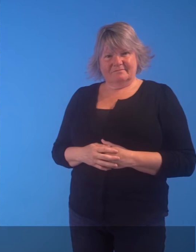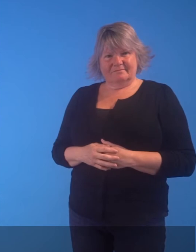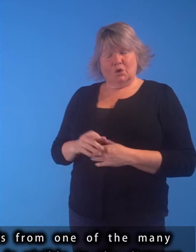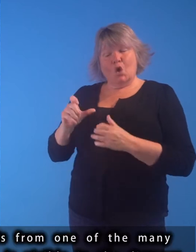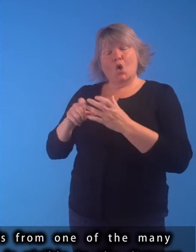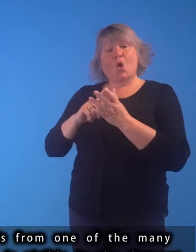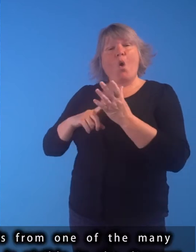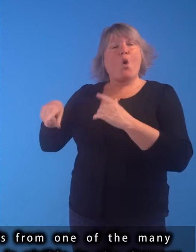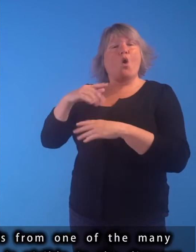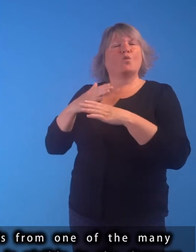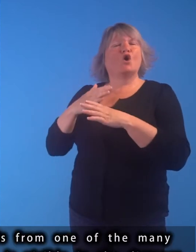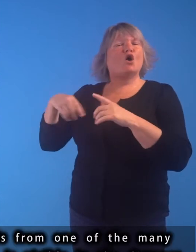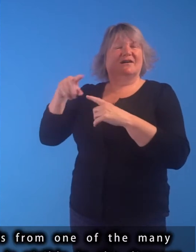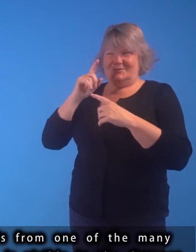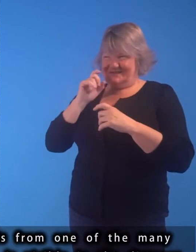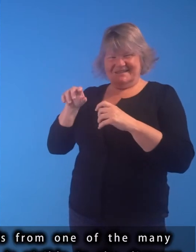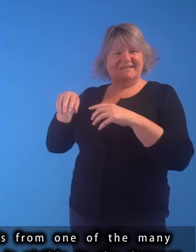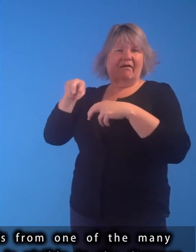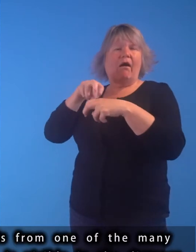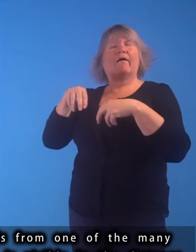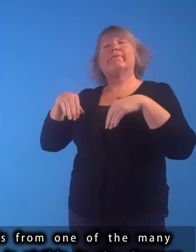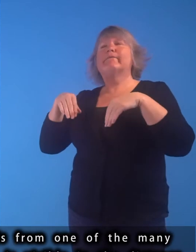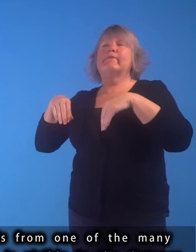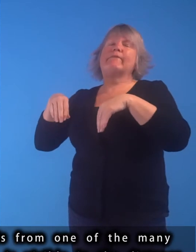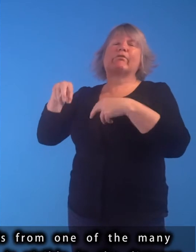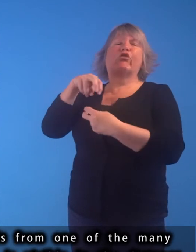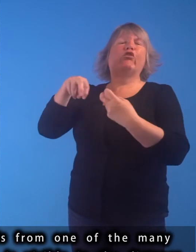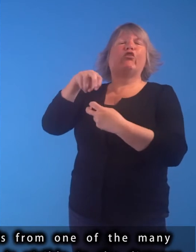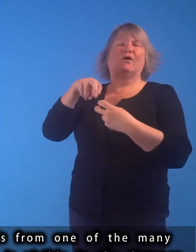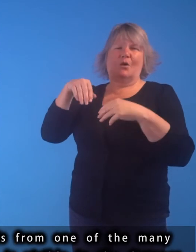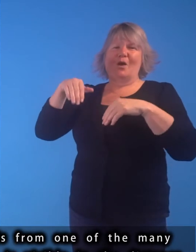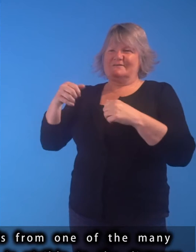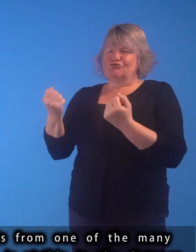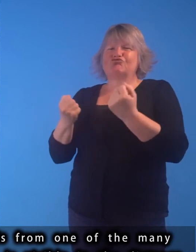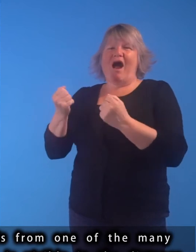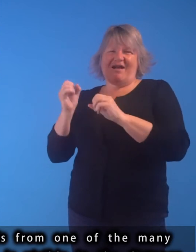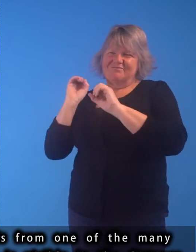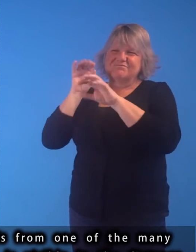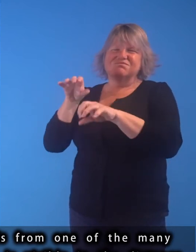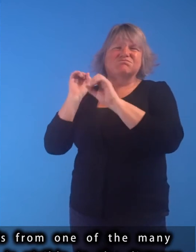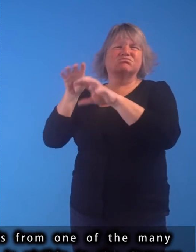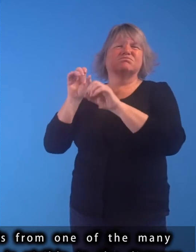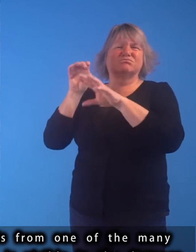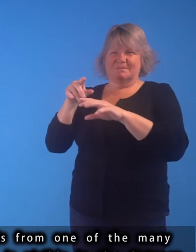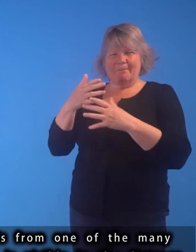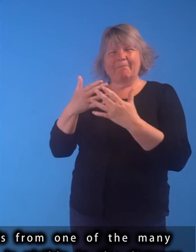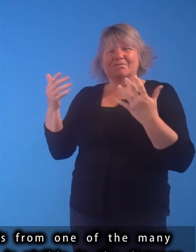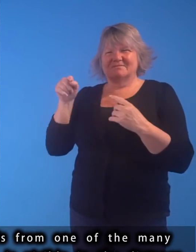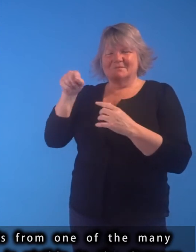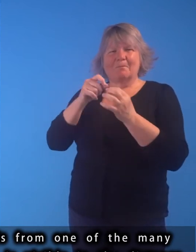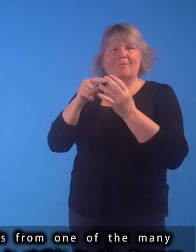Coal workers linger as a truck refills from one of the many bothies. The busy east